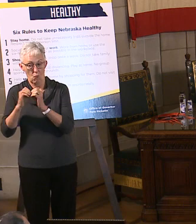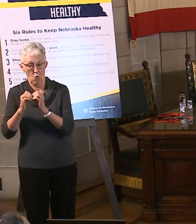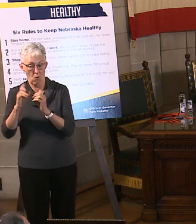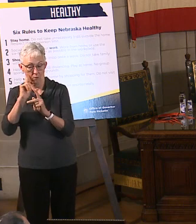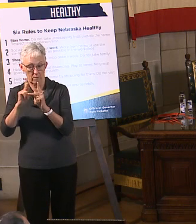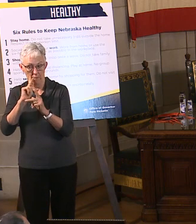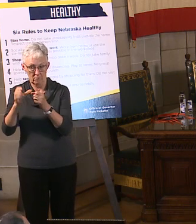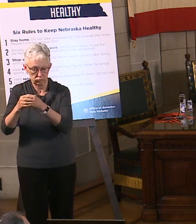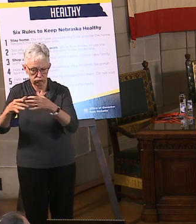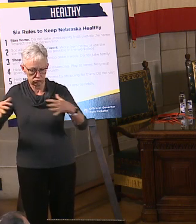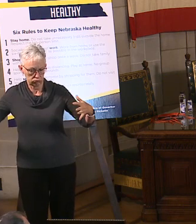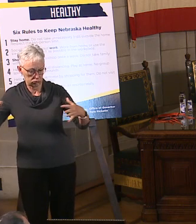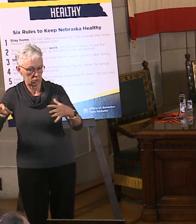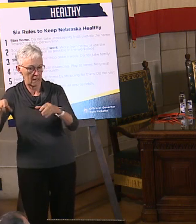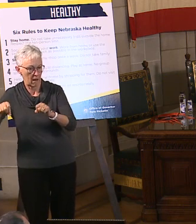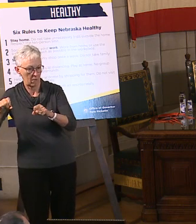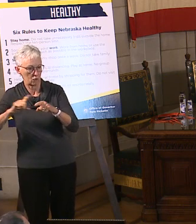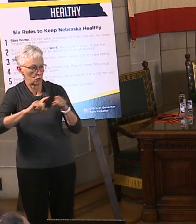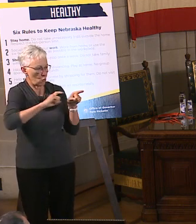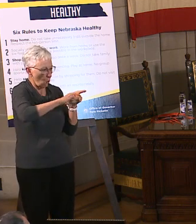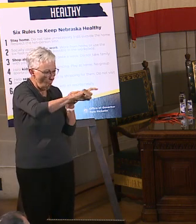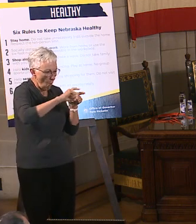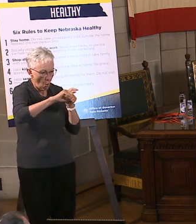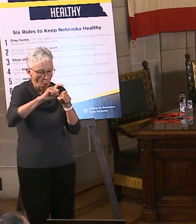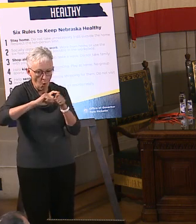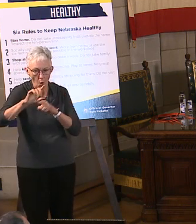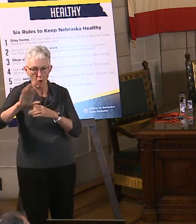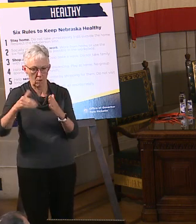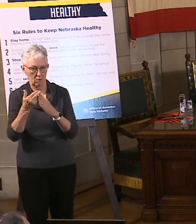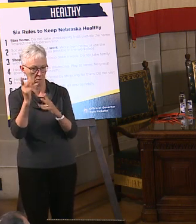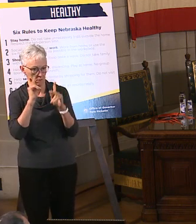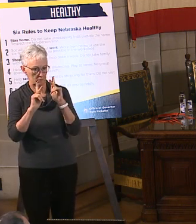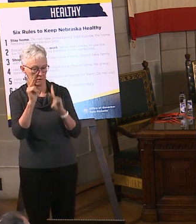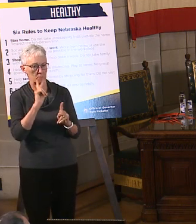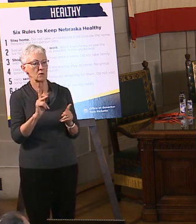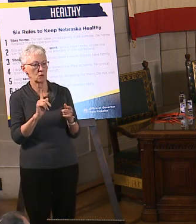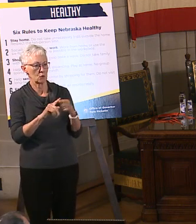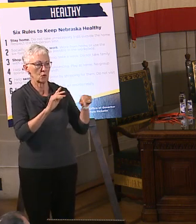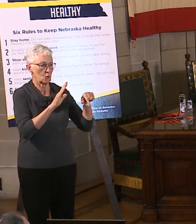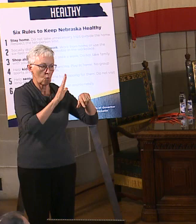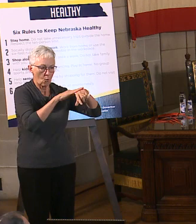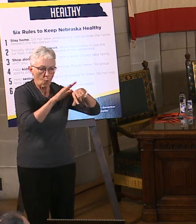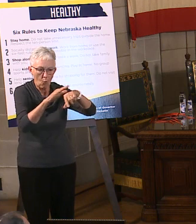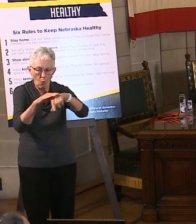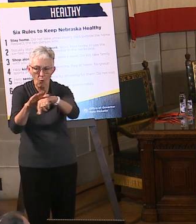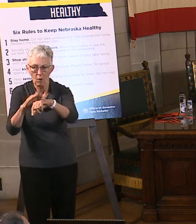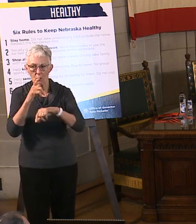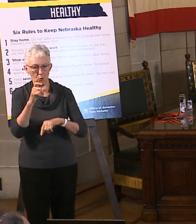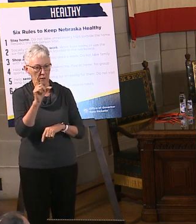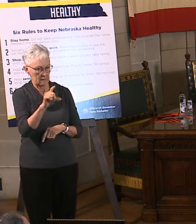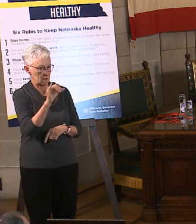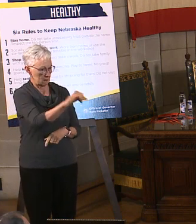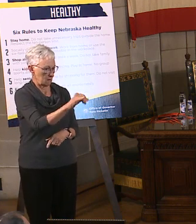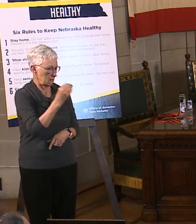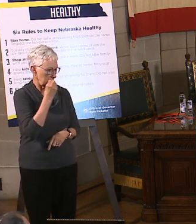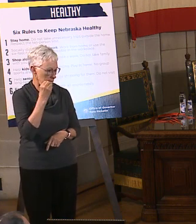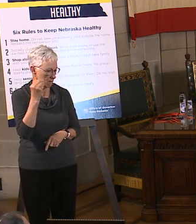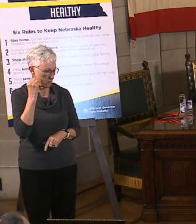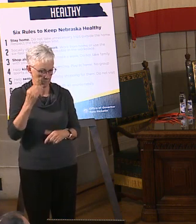in health and human services. 264 people have been trained, sorry, 266 people have been trained,